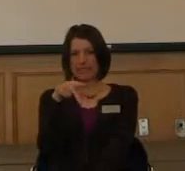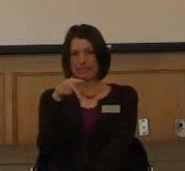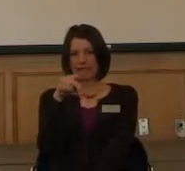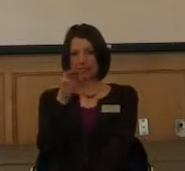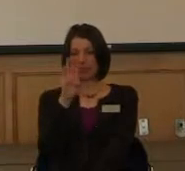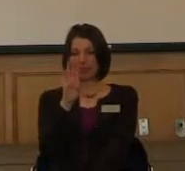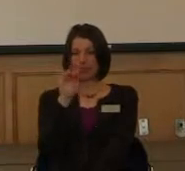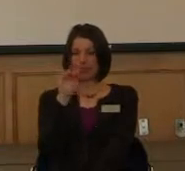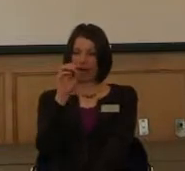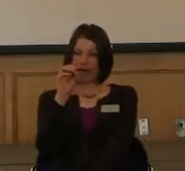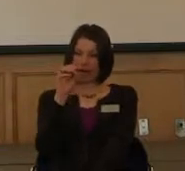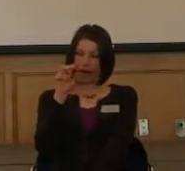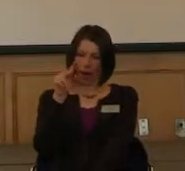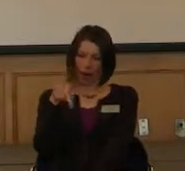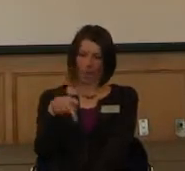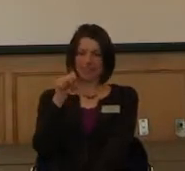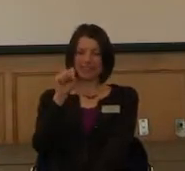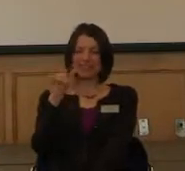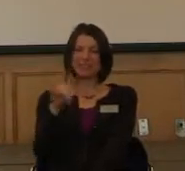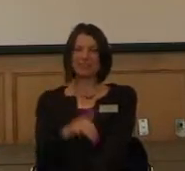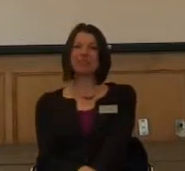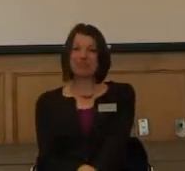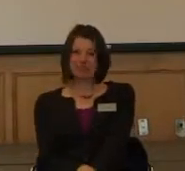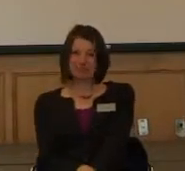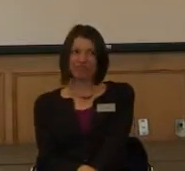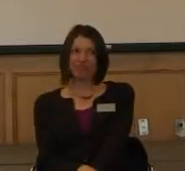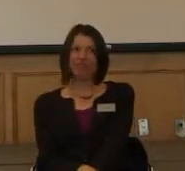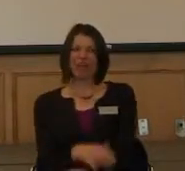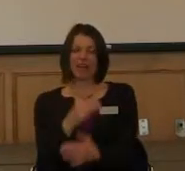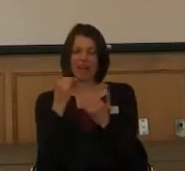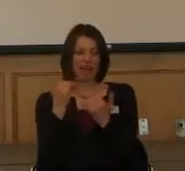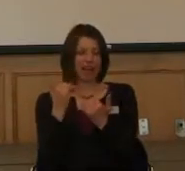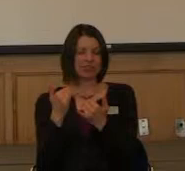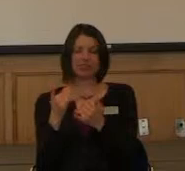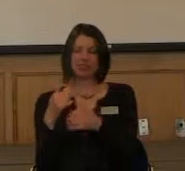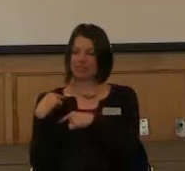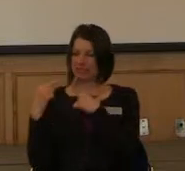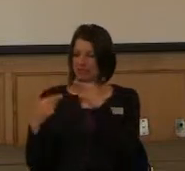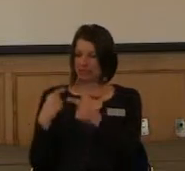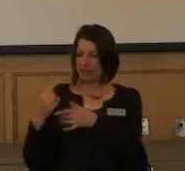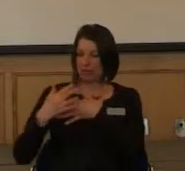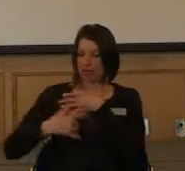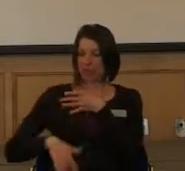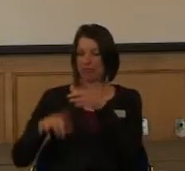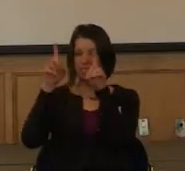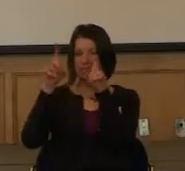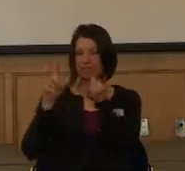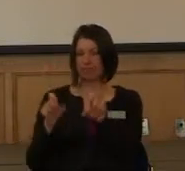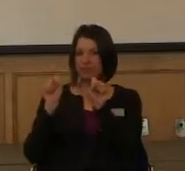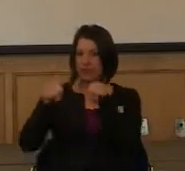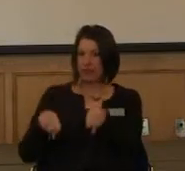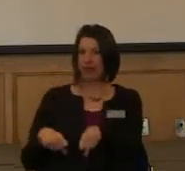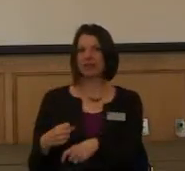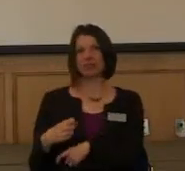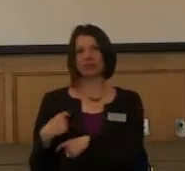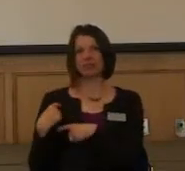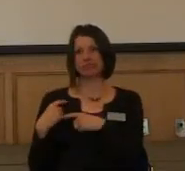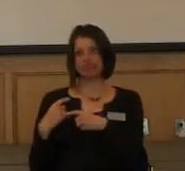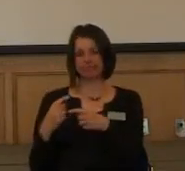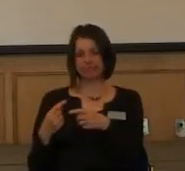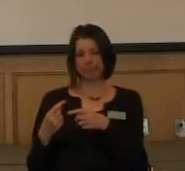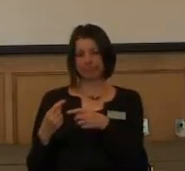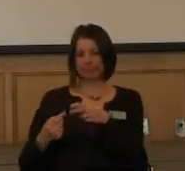You'd have to ask mom about all that. Now, there are actually genetic blood tests. They've come a long way in several of the